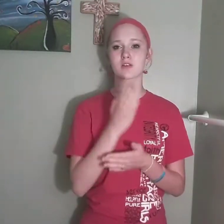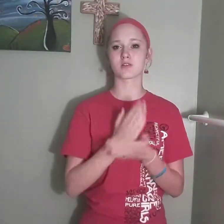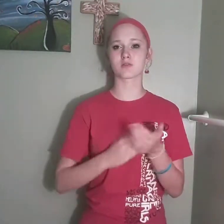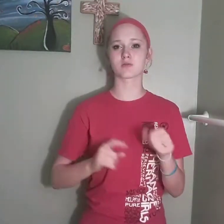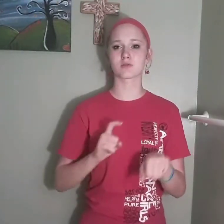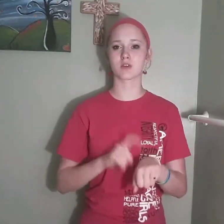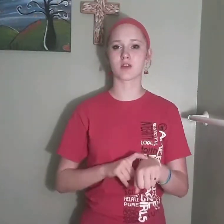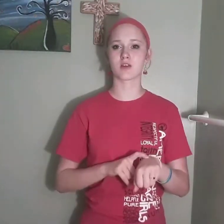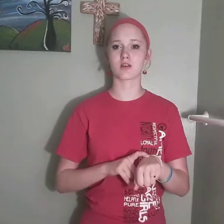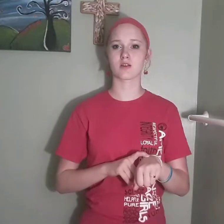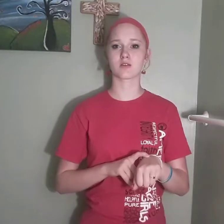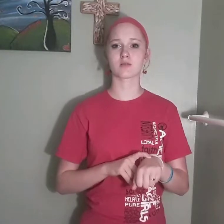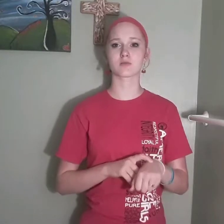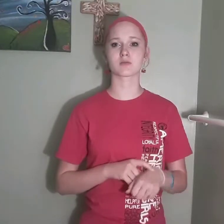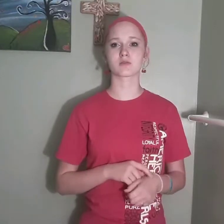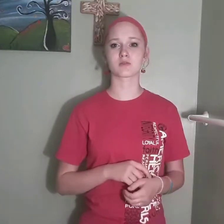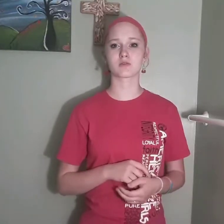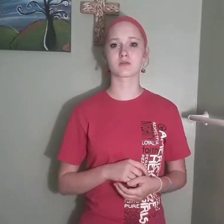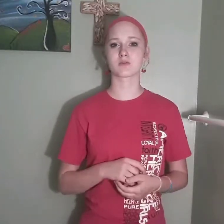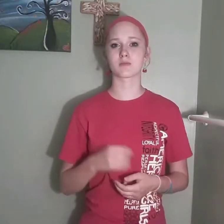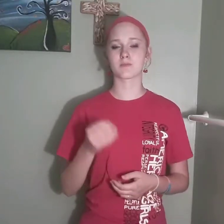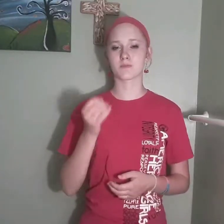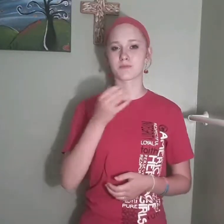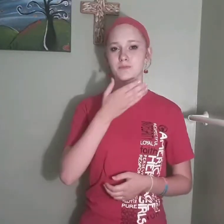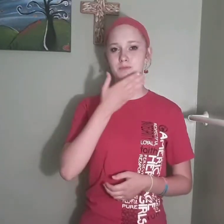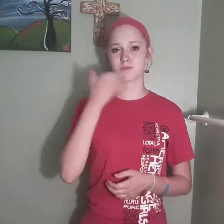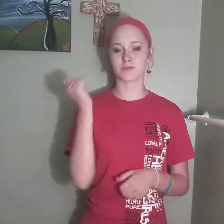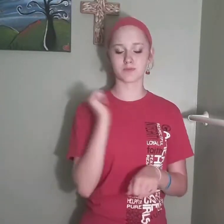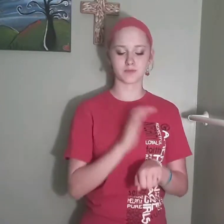of heart Is